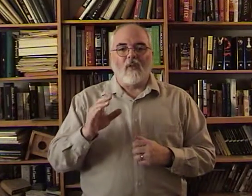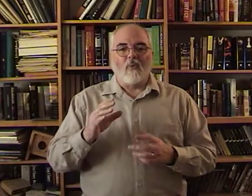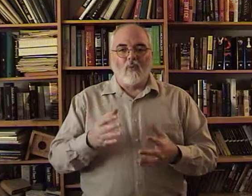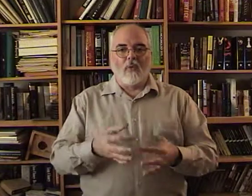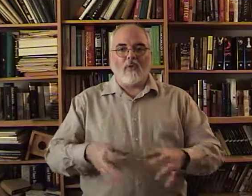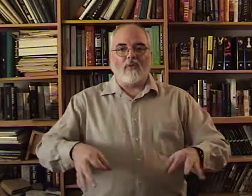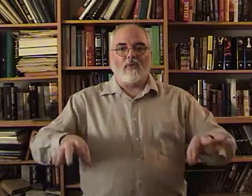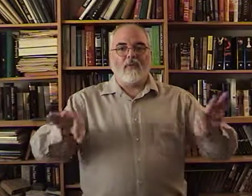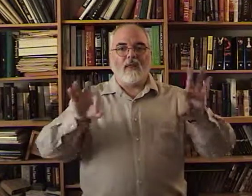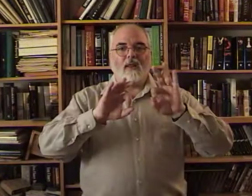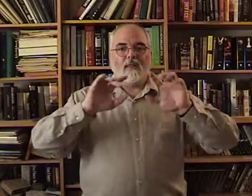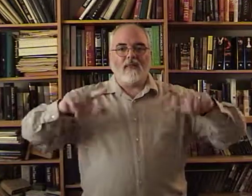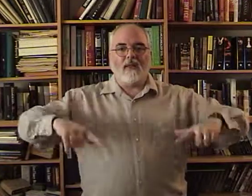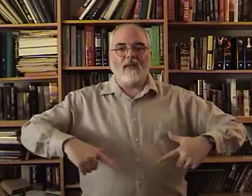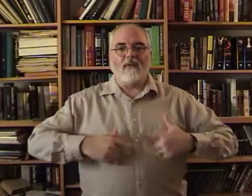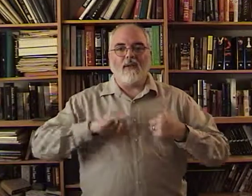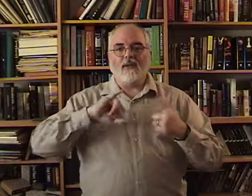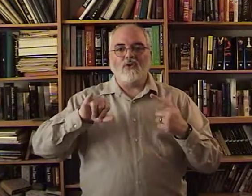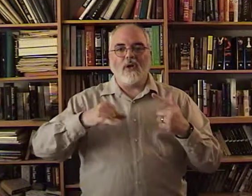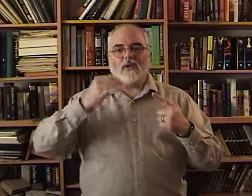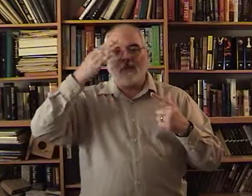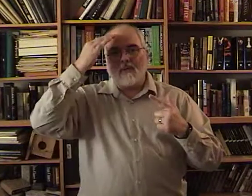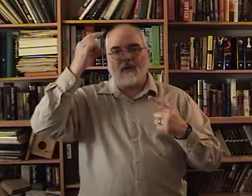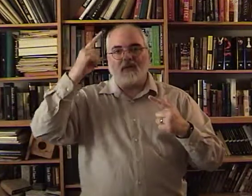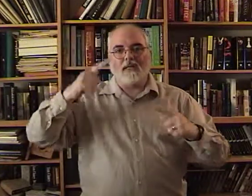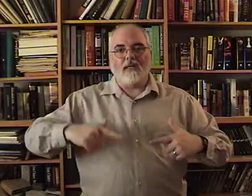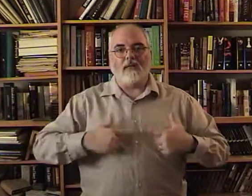Worth. The living. Just because he lives.